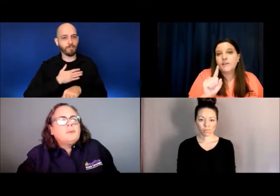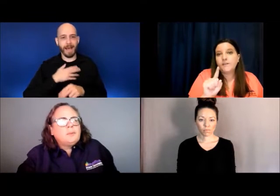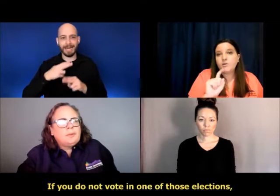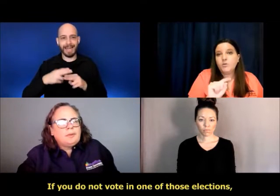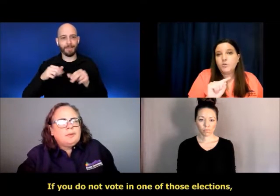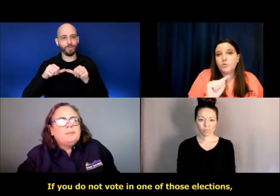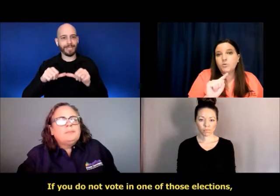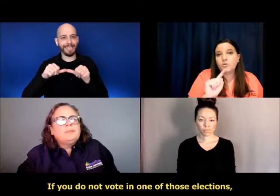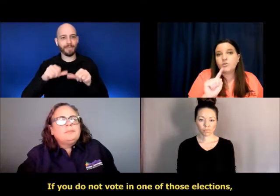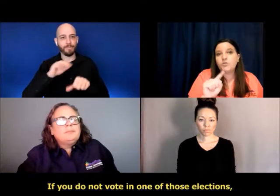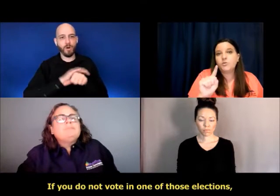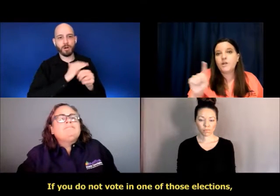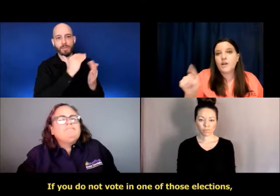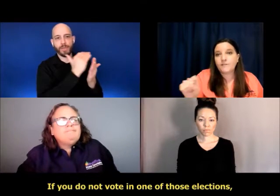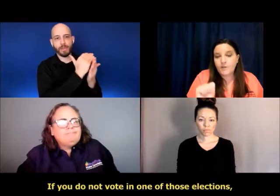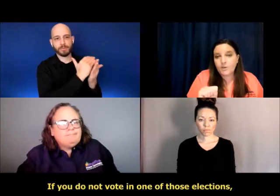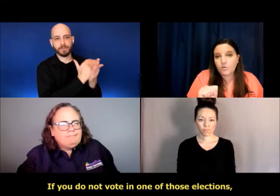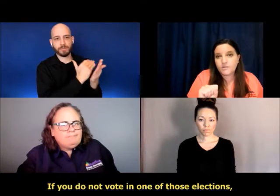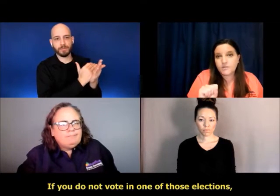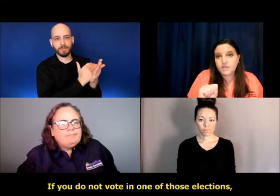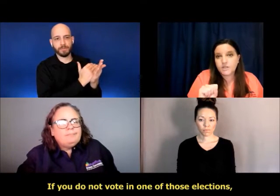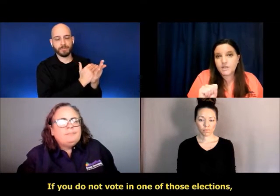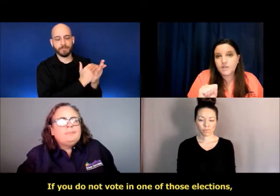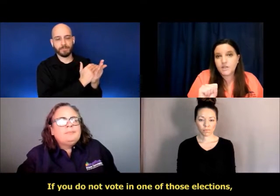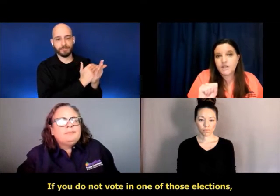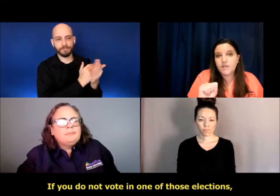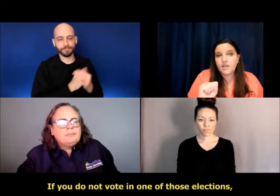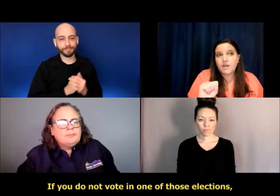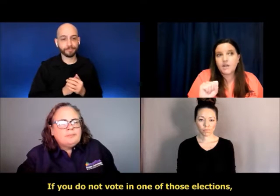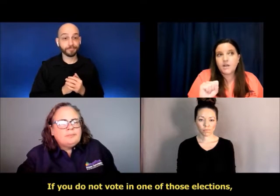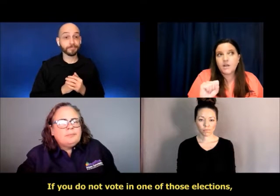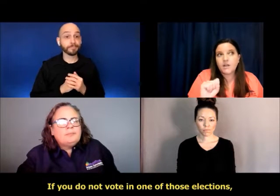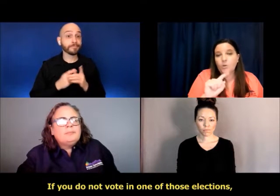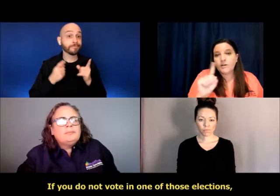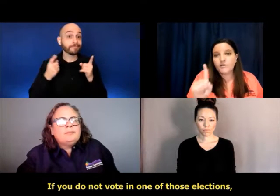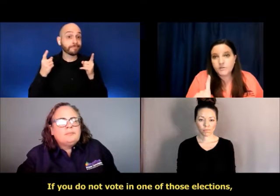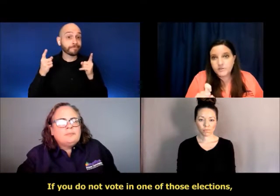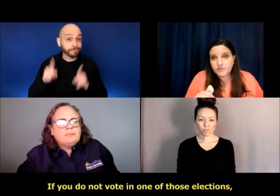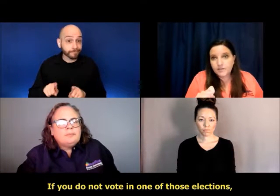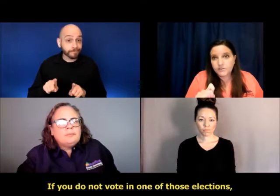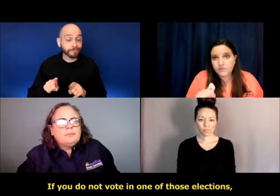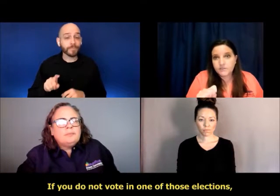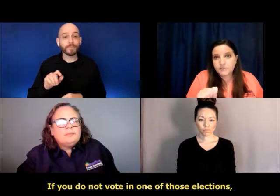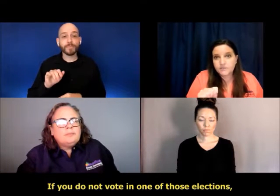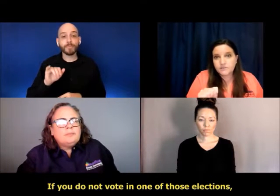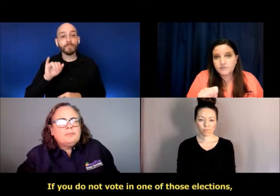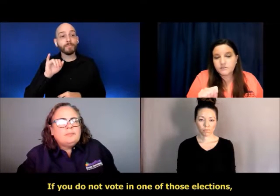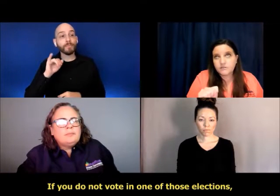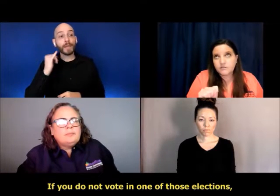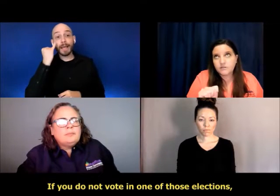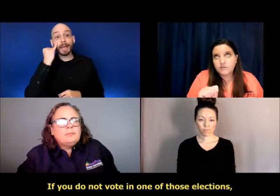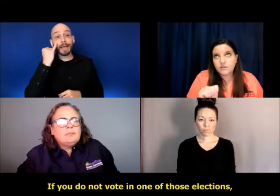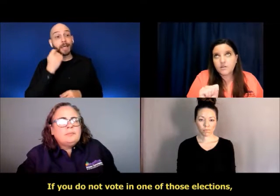If you do not vote in one of those elections,